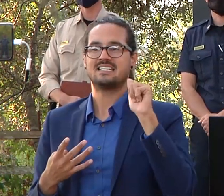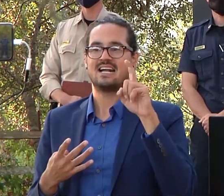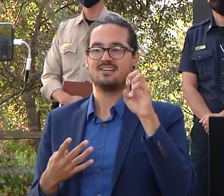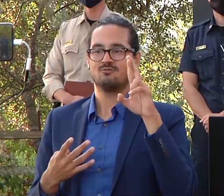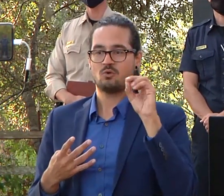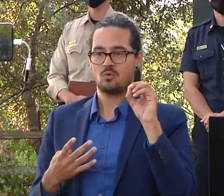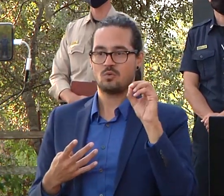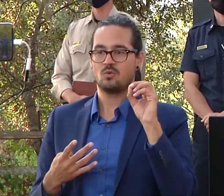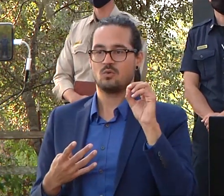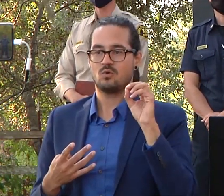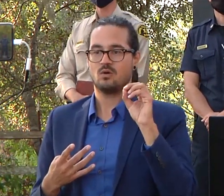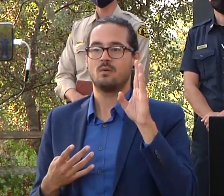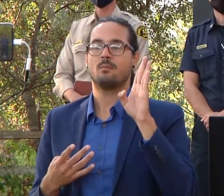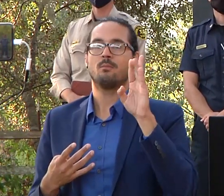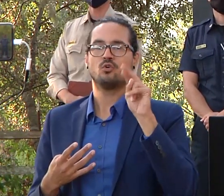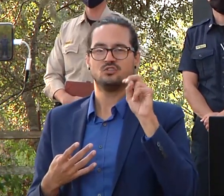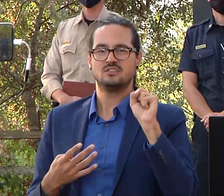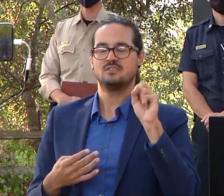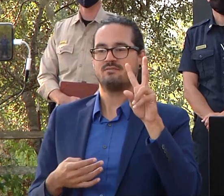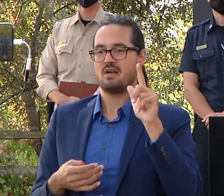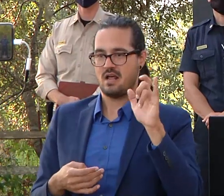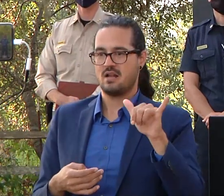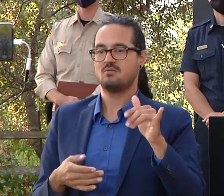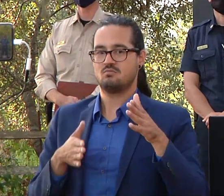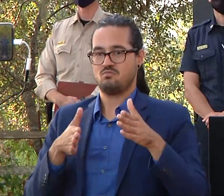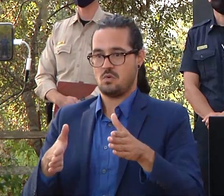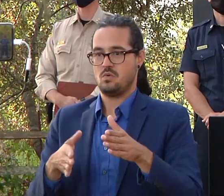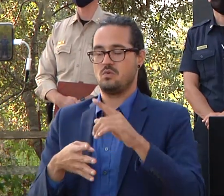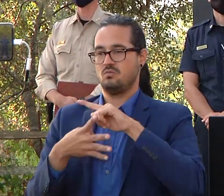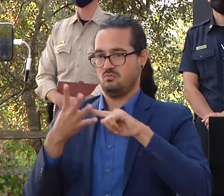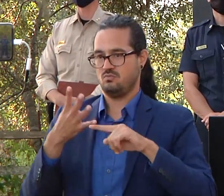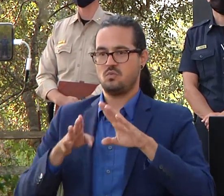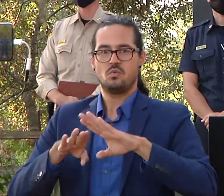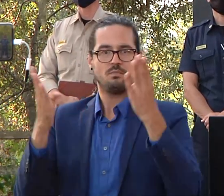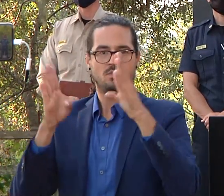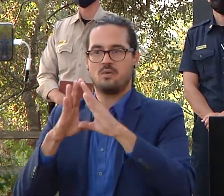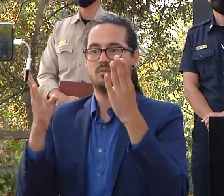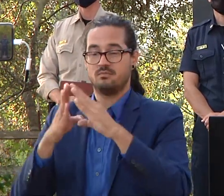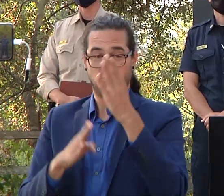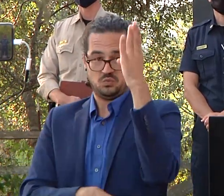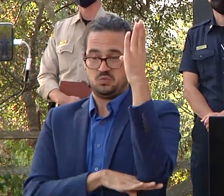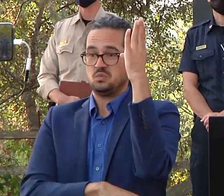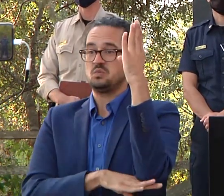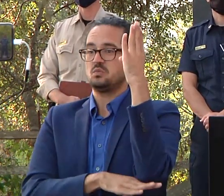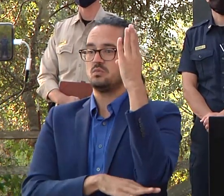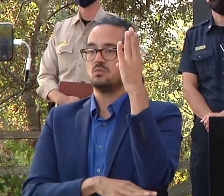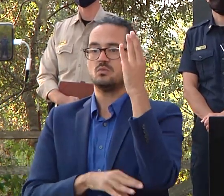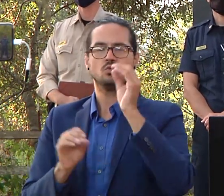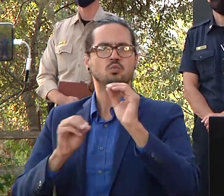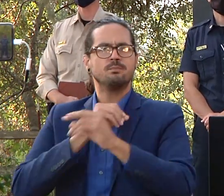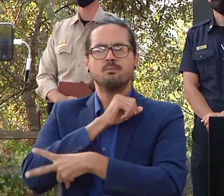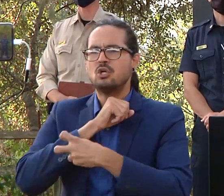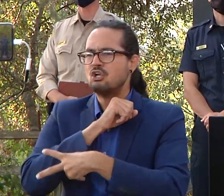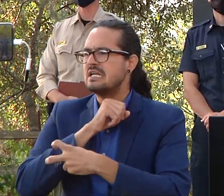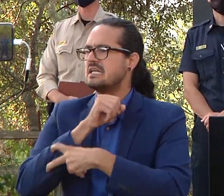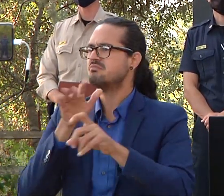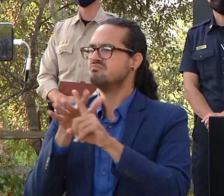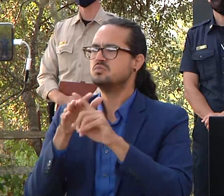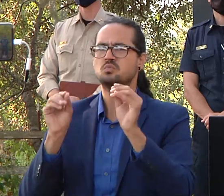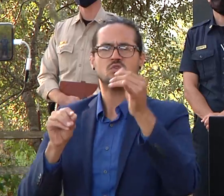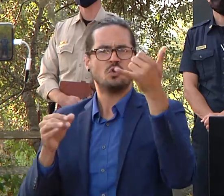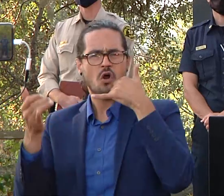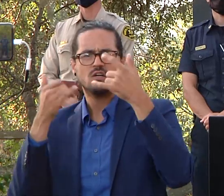be happy to say that since we reopened at 12 o'clock there have been no burglaries or no reports or calls for service for suspicious